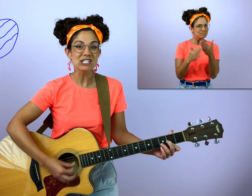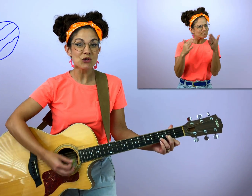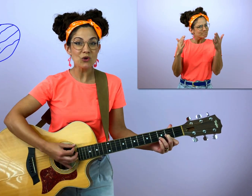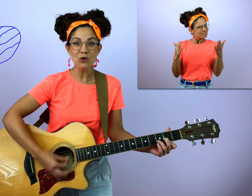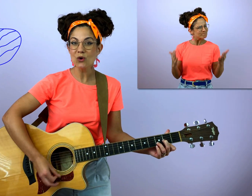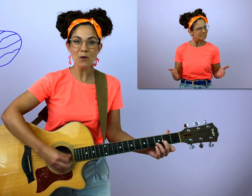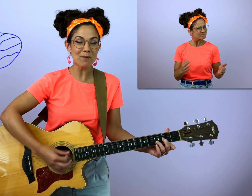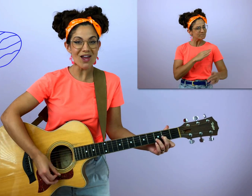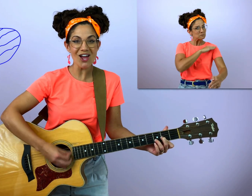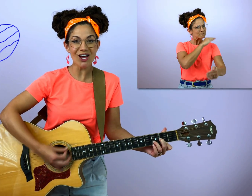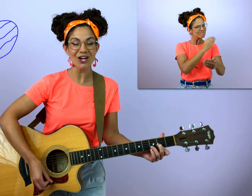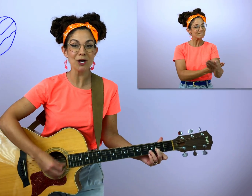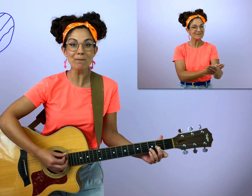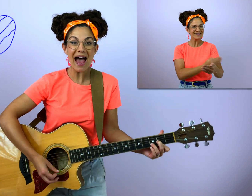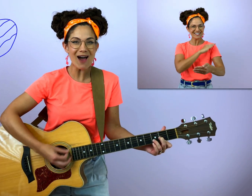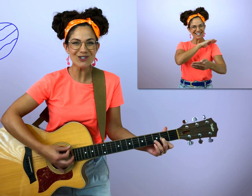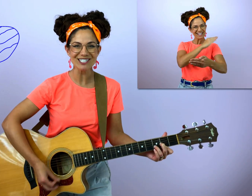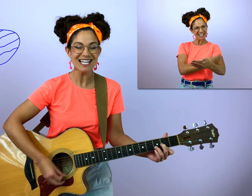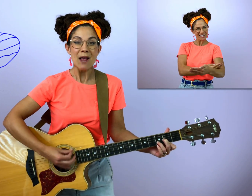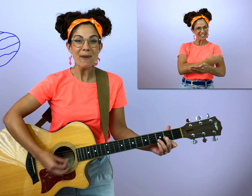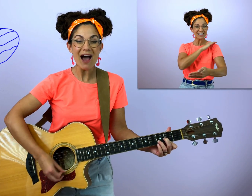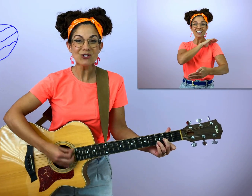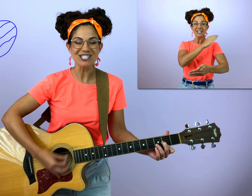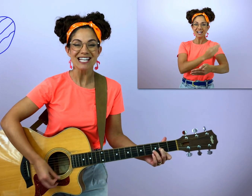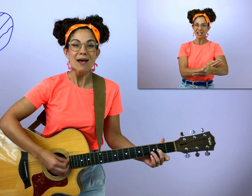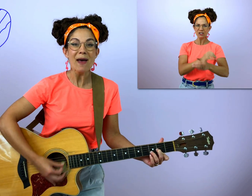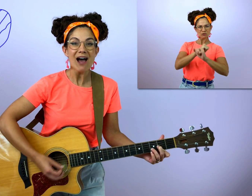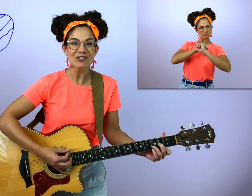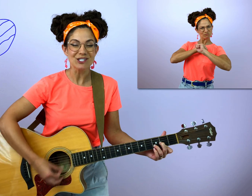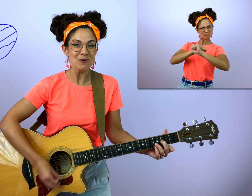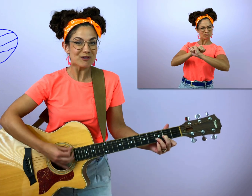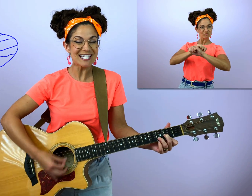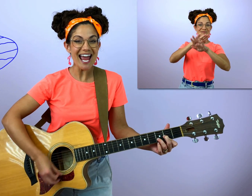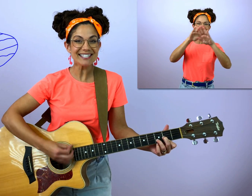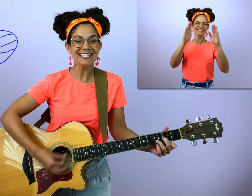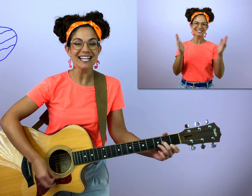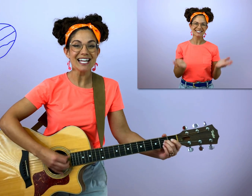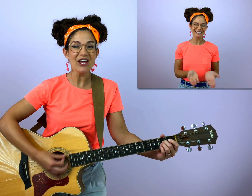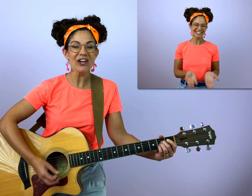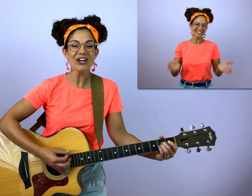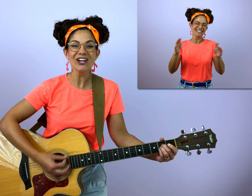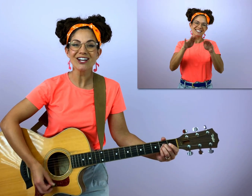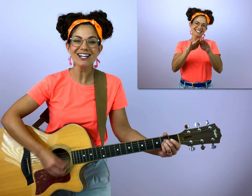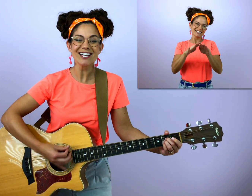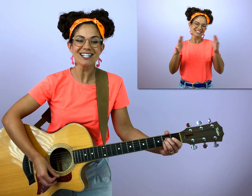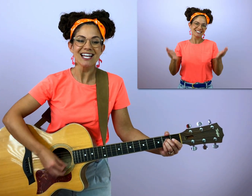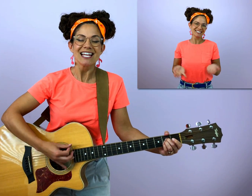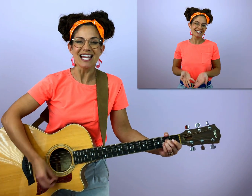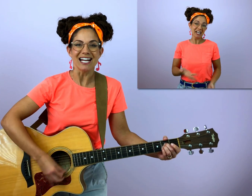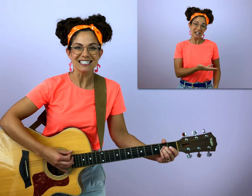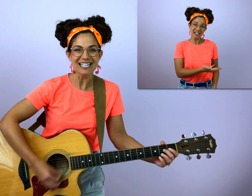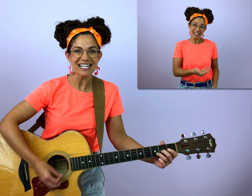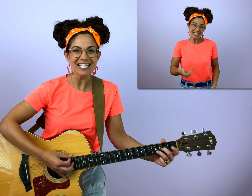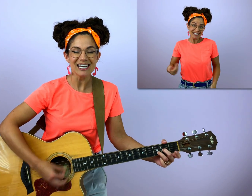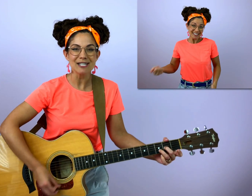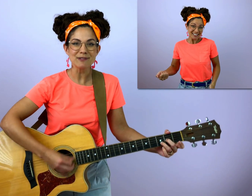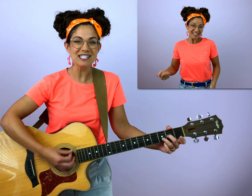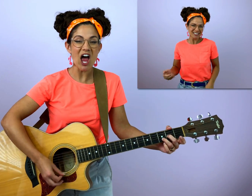superpowers, powers, powers to protect the earth It keeps